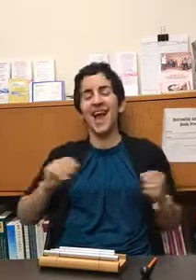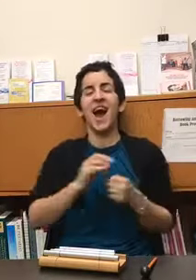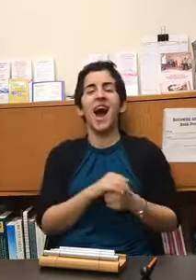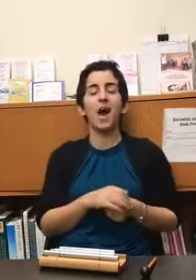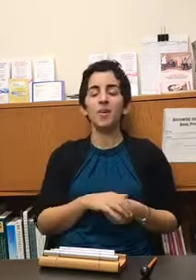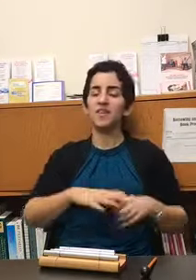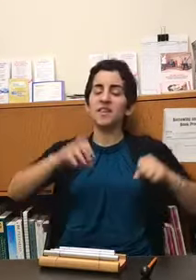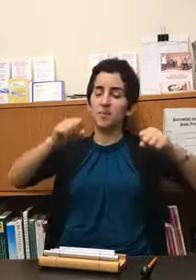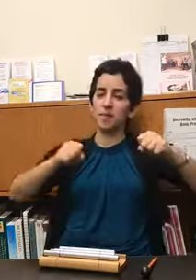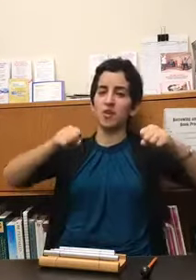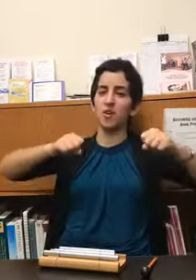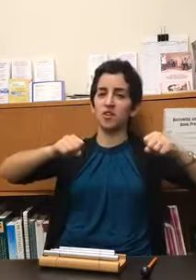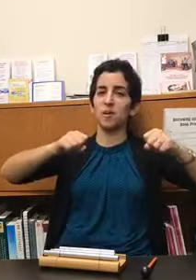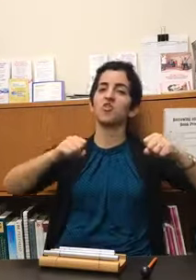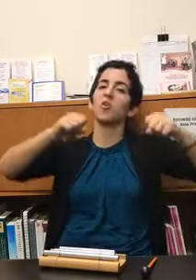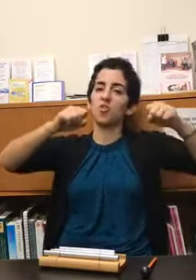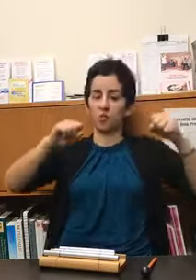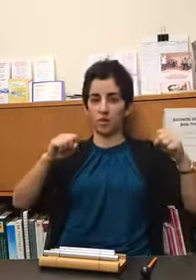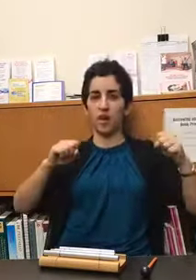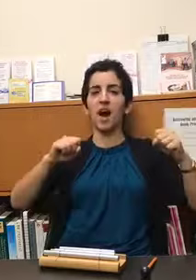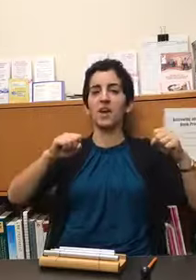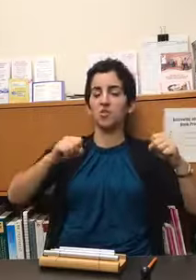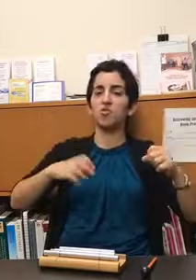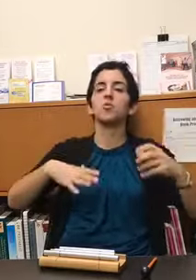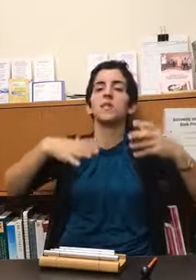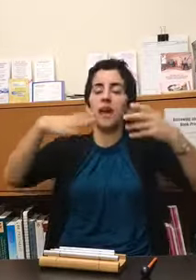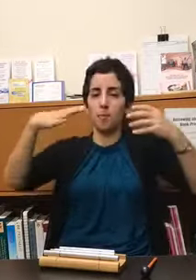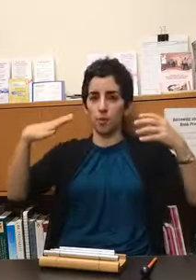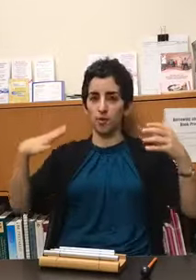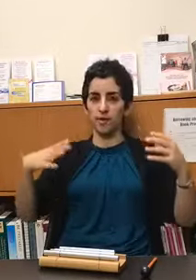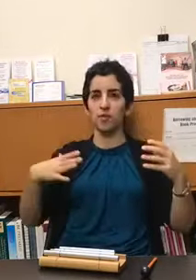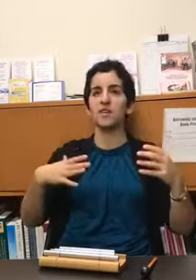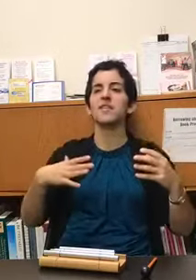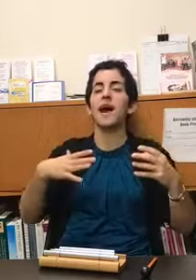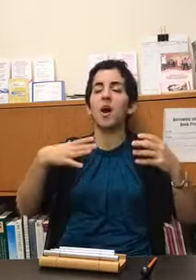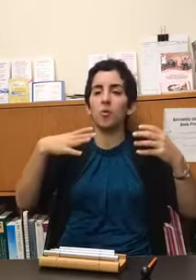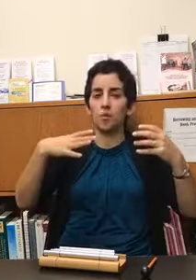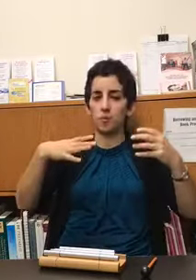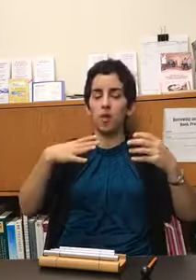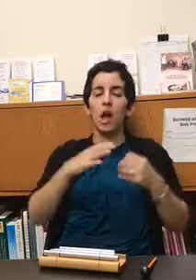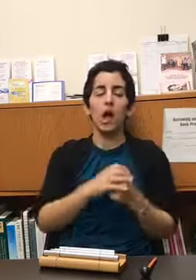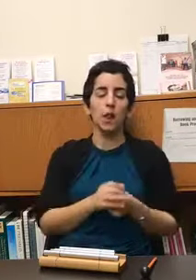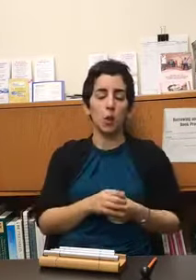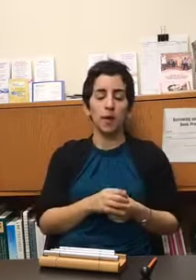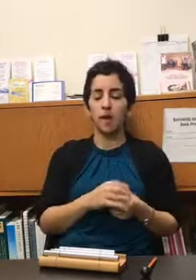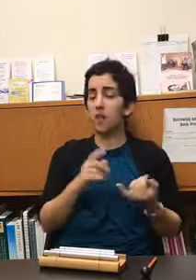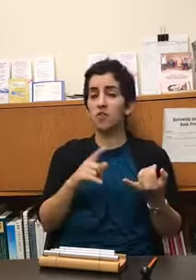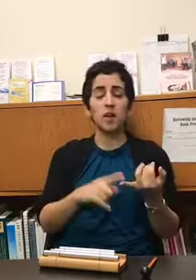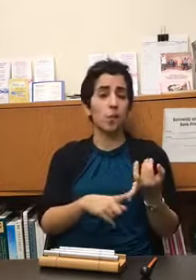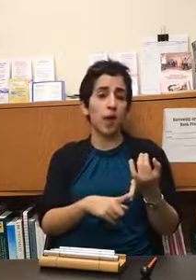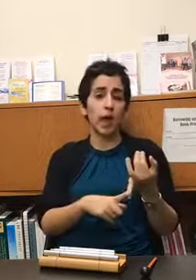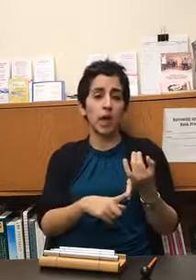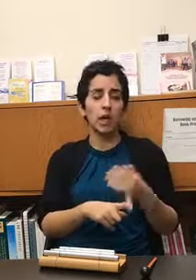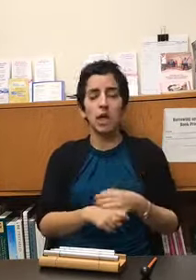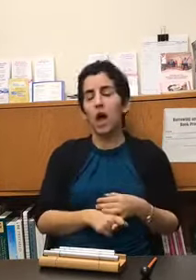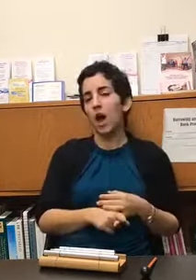um and sometimes i'll notice that my shoulders are really high so doing that brings everything down a little bit on the subway um